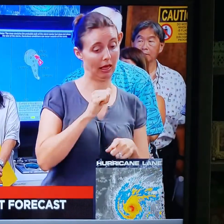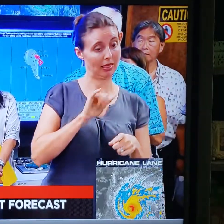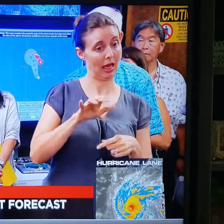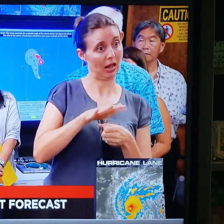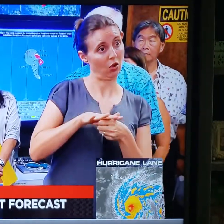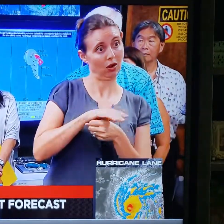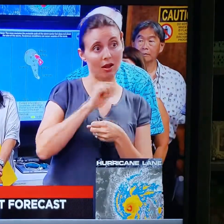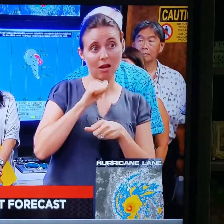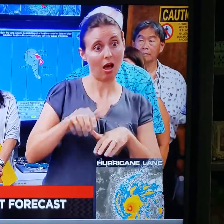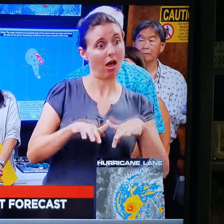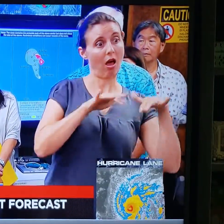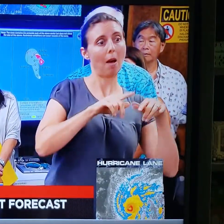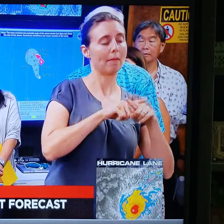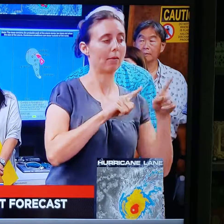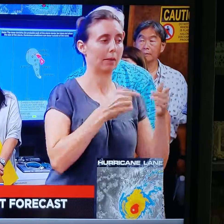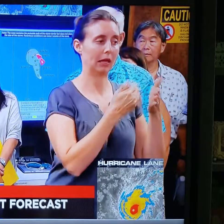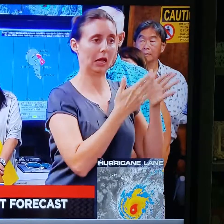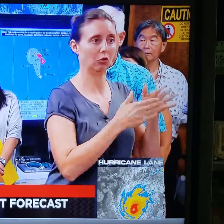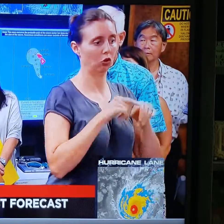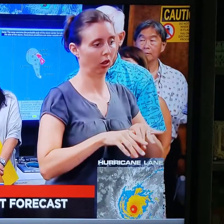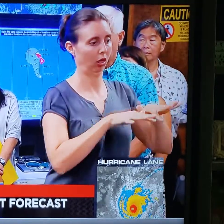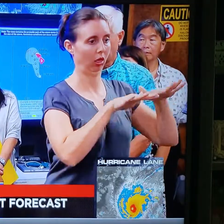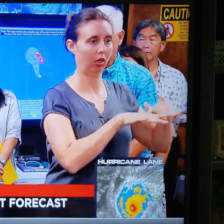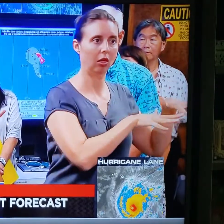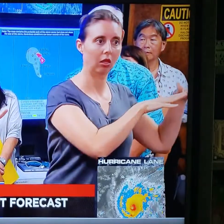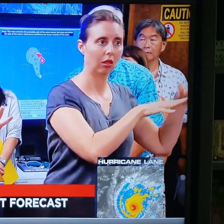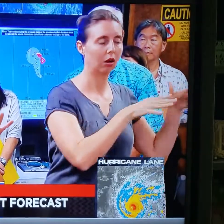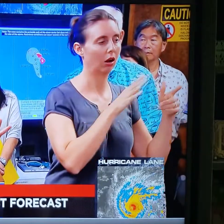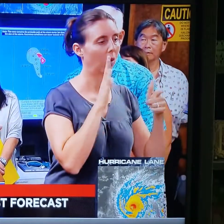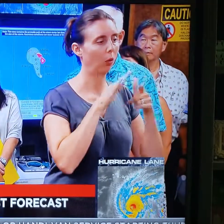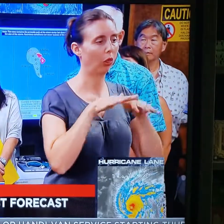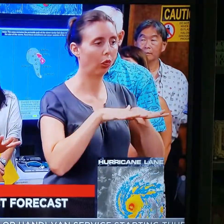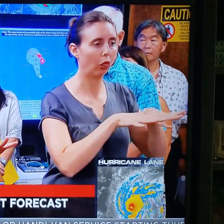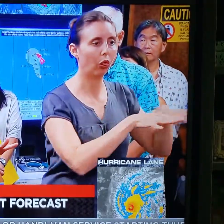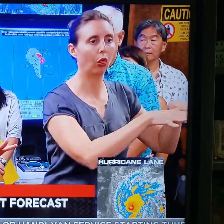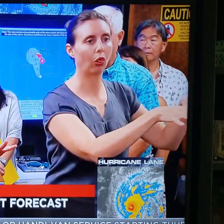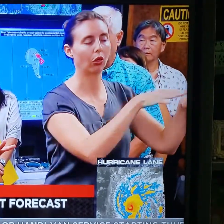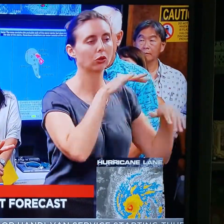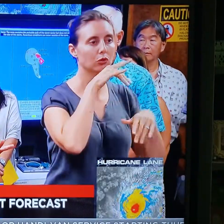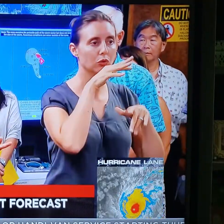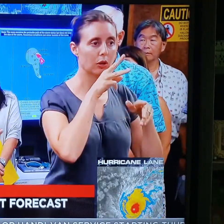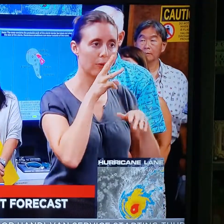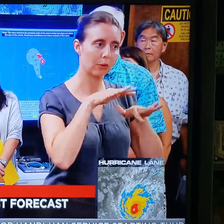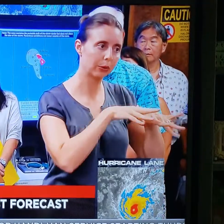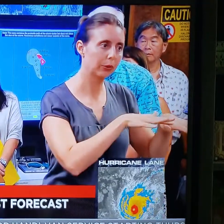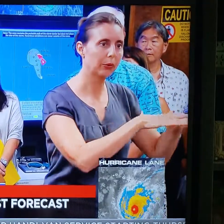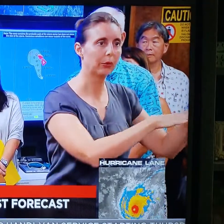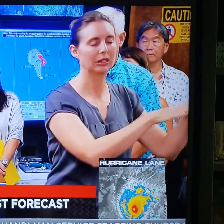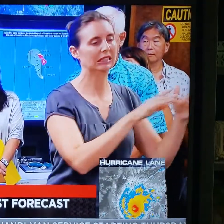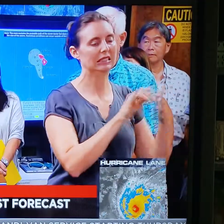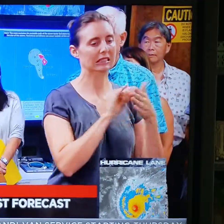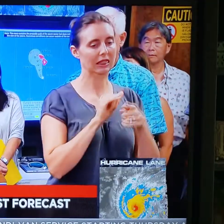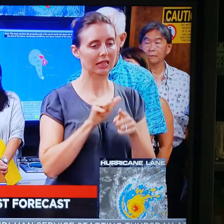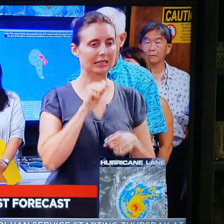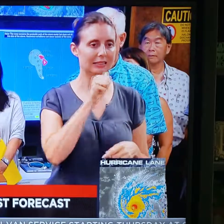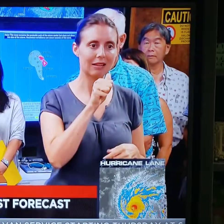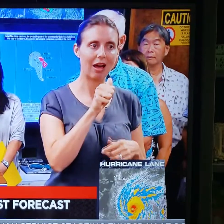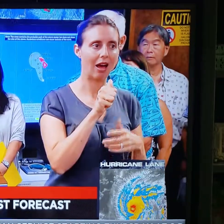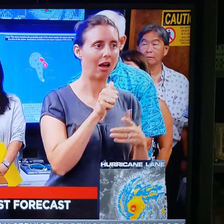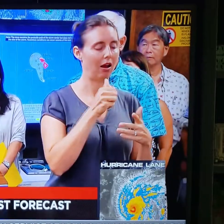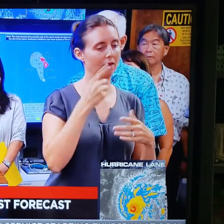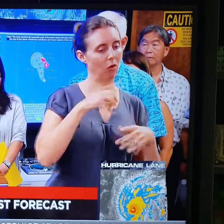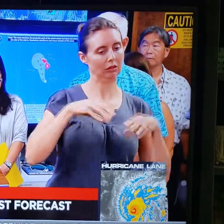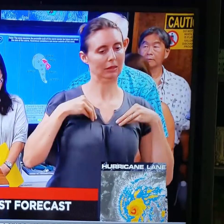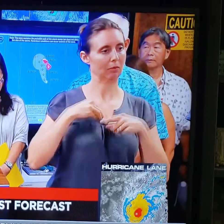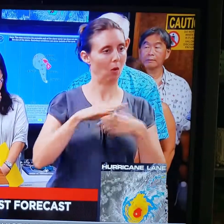your home, but it will back up your neighbor's home. And then it causes spills all the way along the system, including at the treatment plant. It is not designed to take that